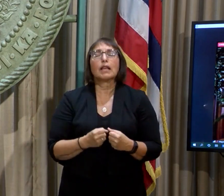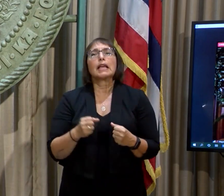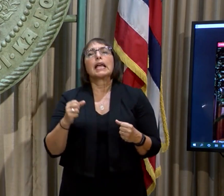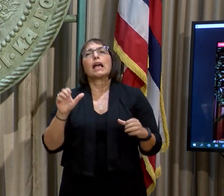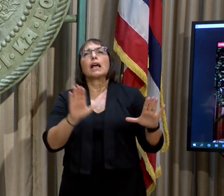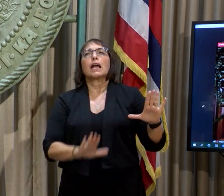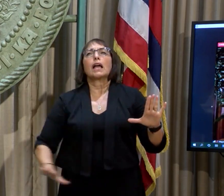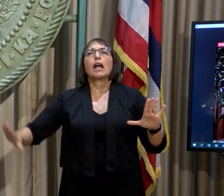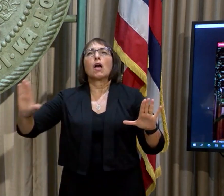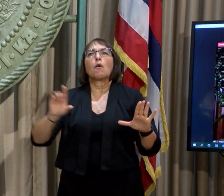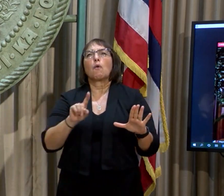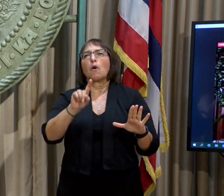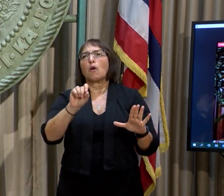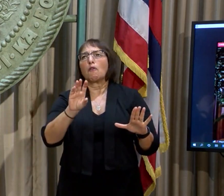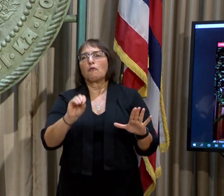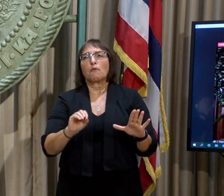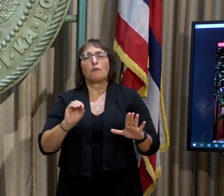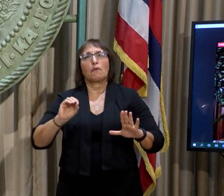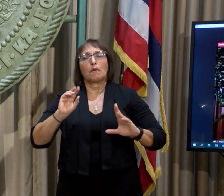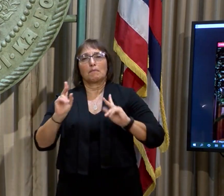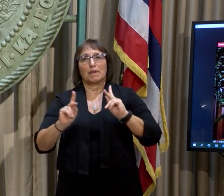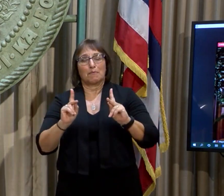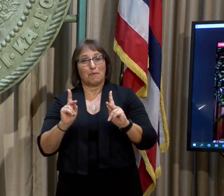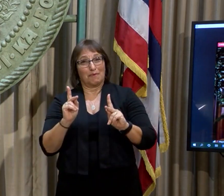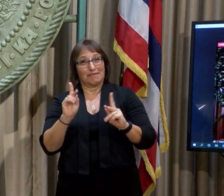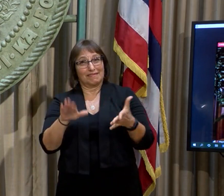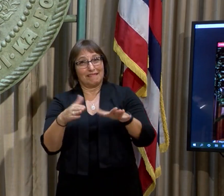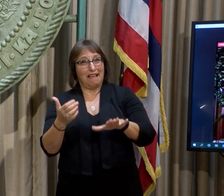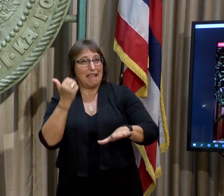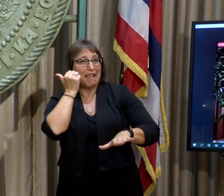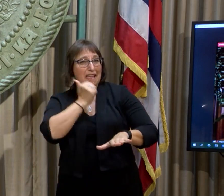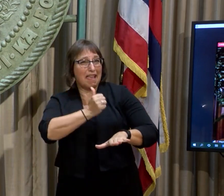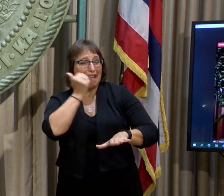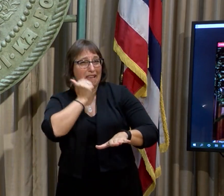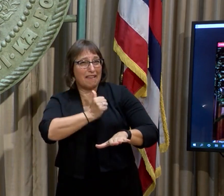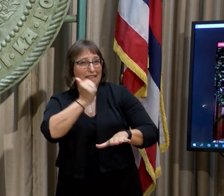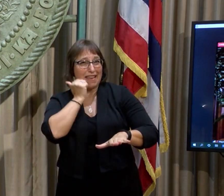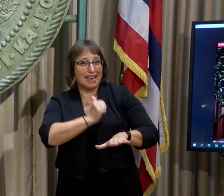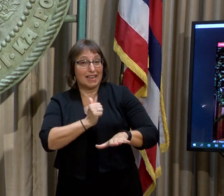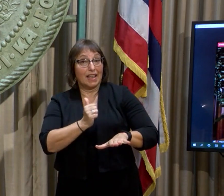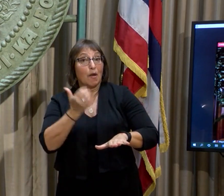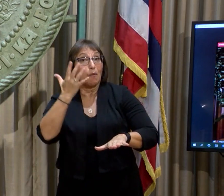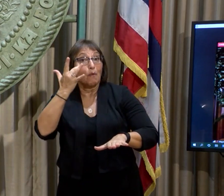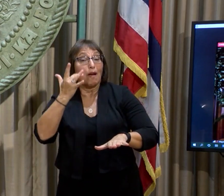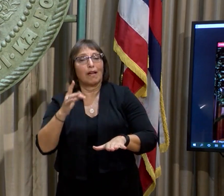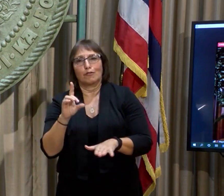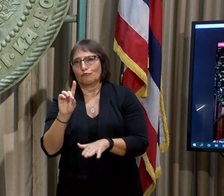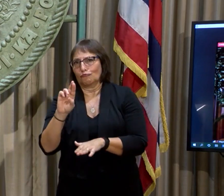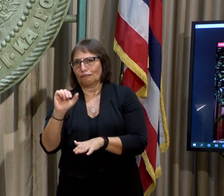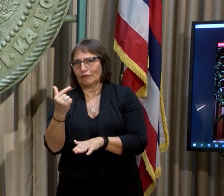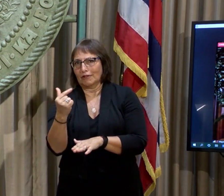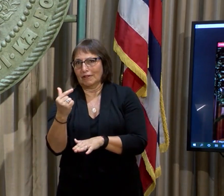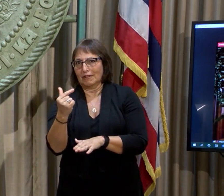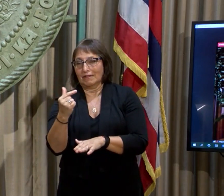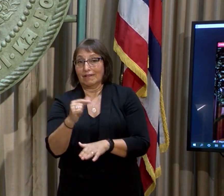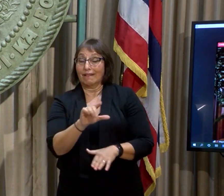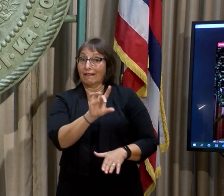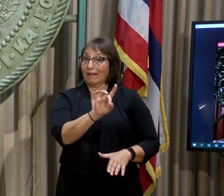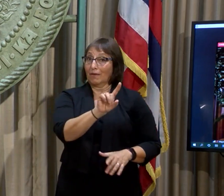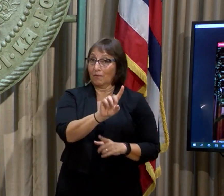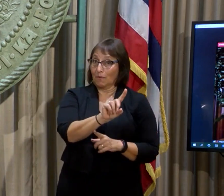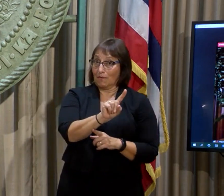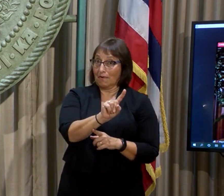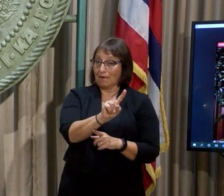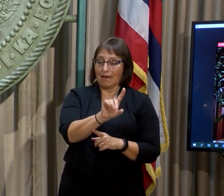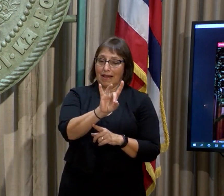every day from drug overdoses, with 91 caused by opioids, according to the U.S. Centers for